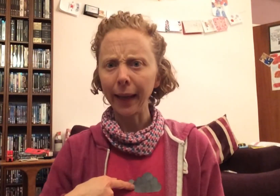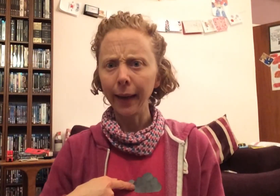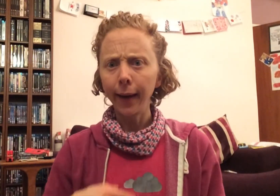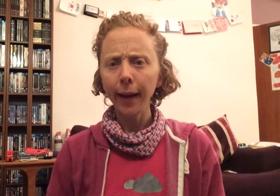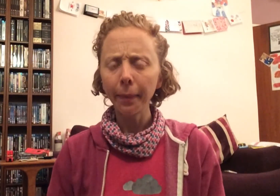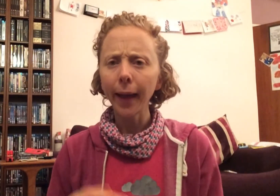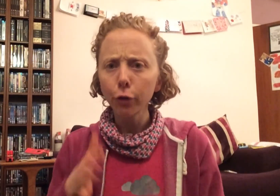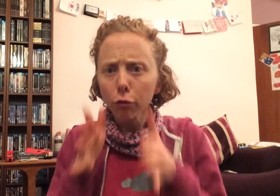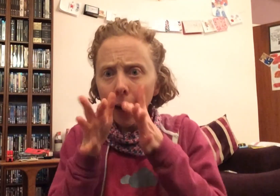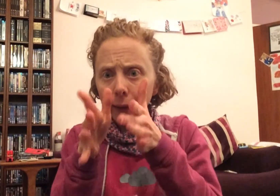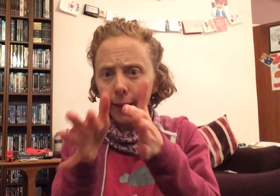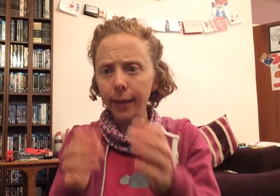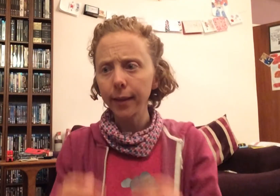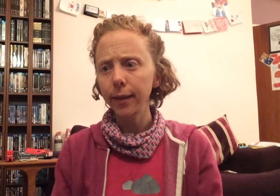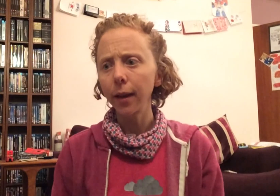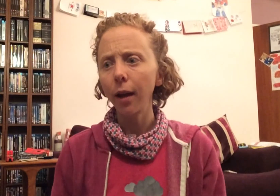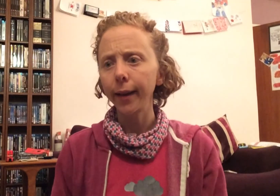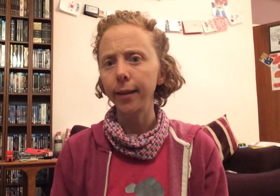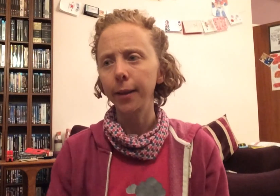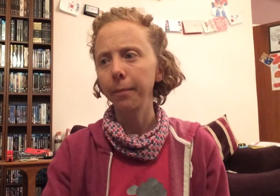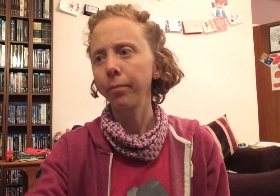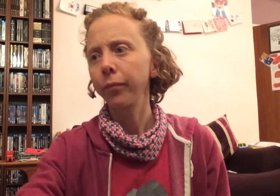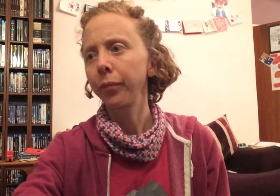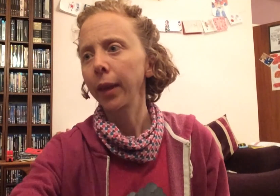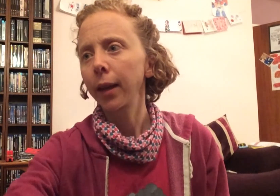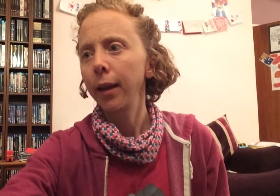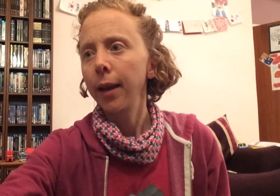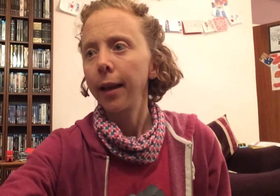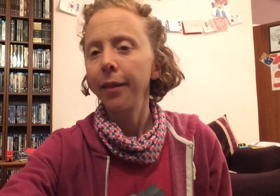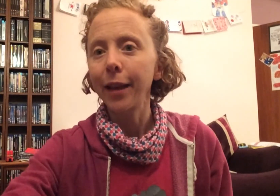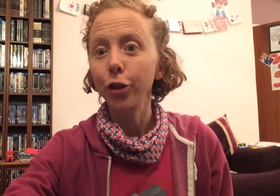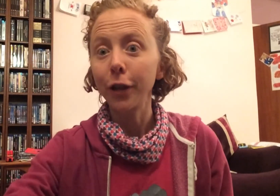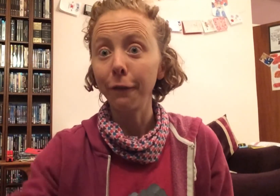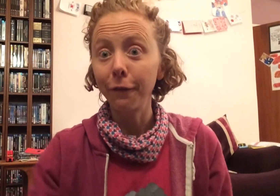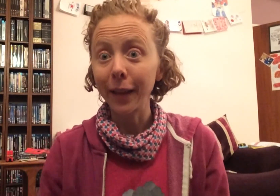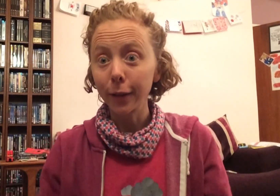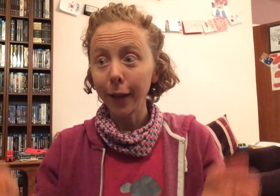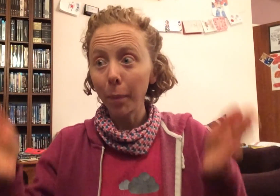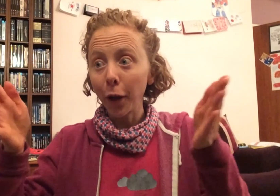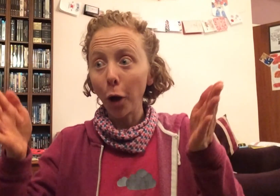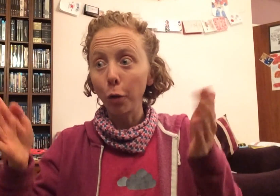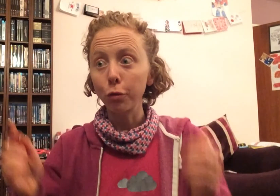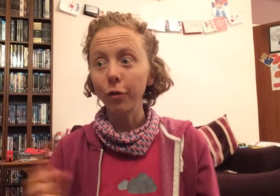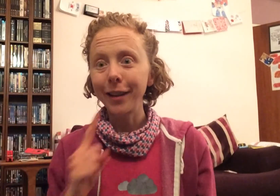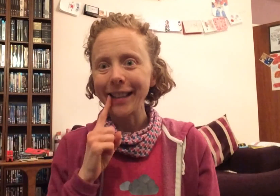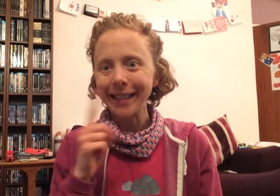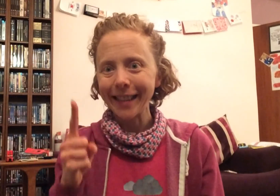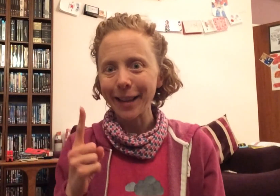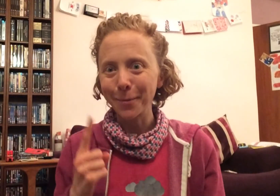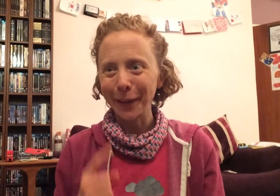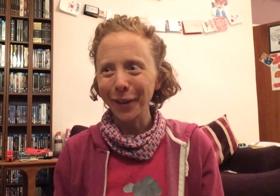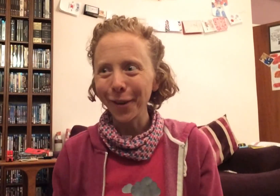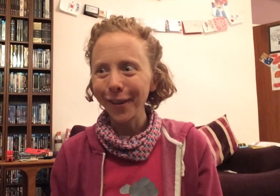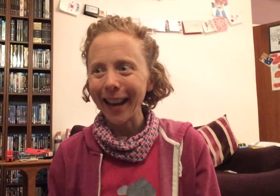in that dragon's inside. Then she filled up the cauldron and said with a grin,